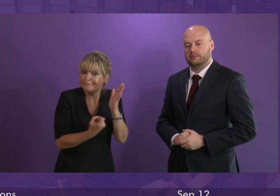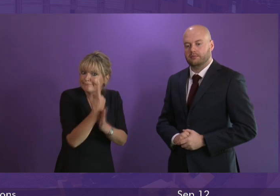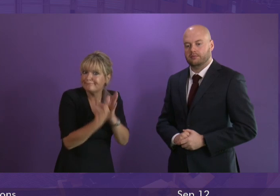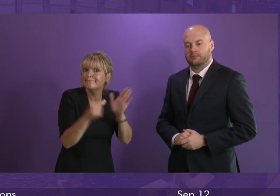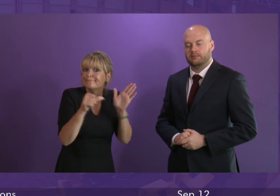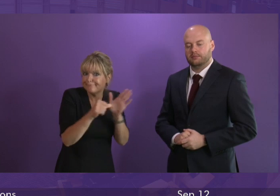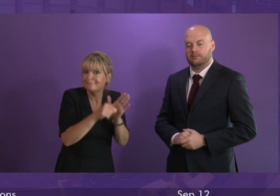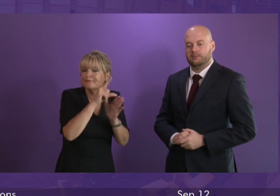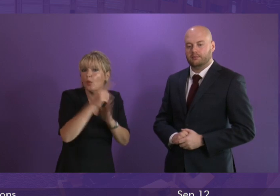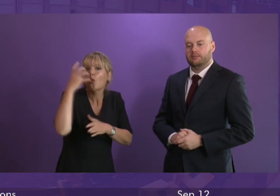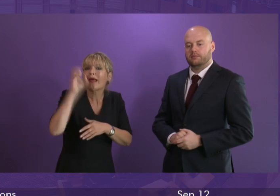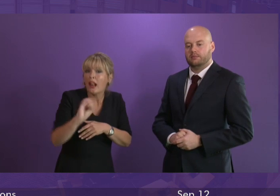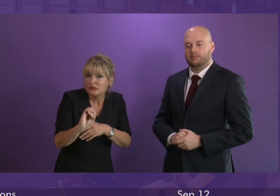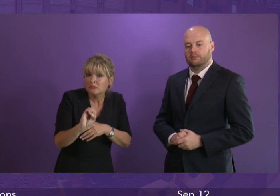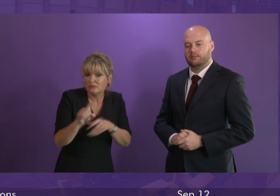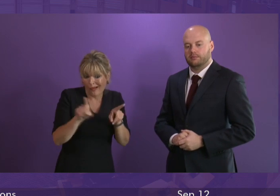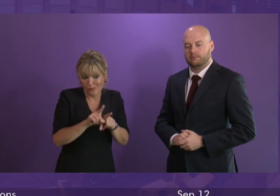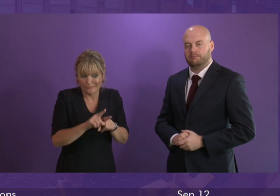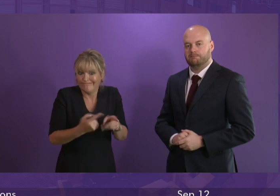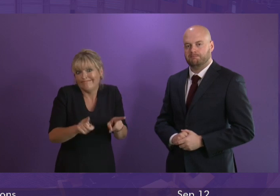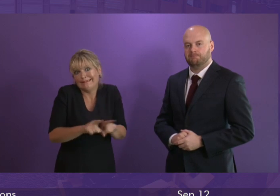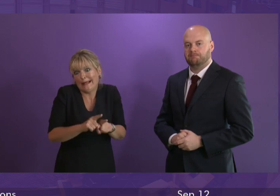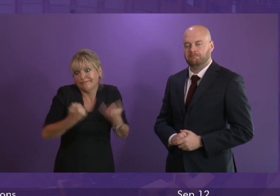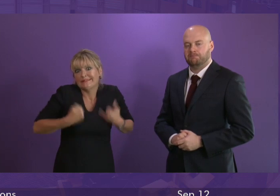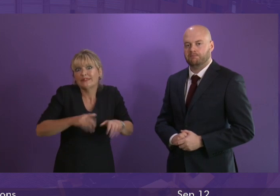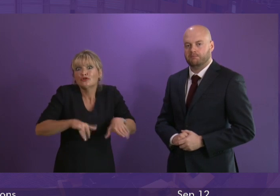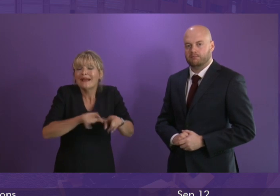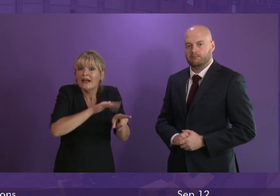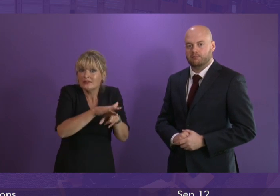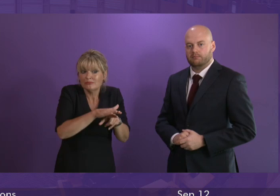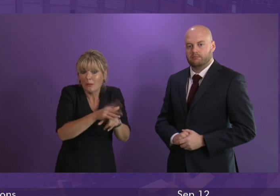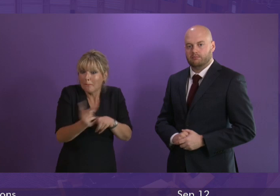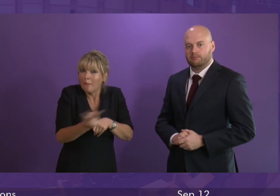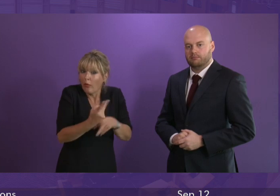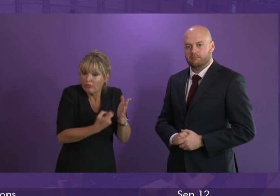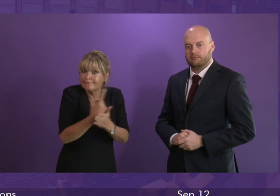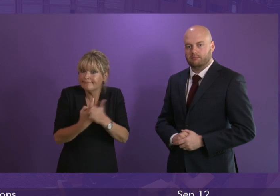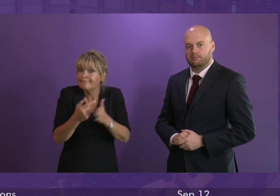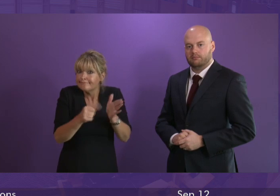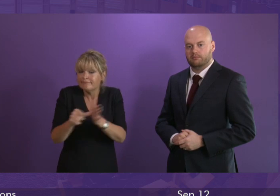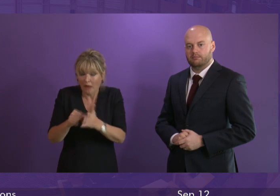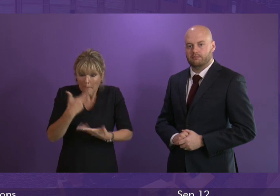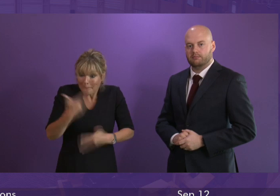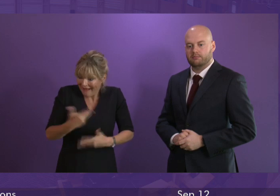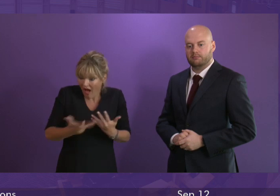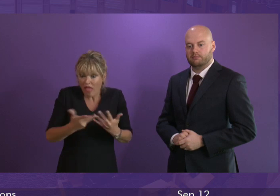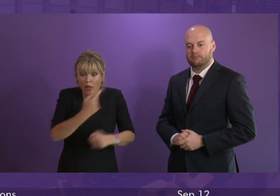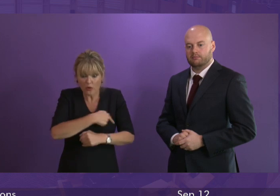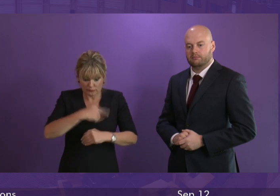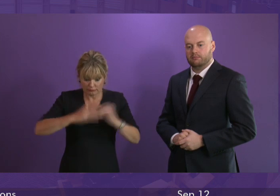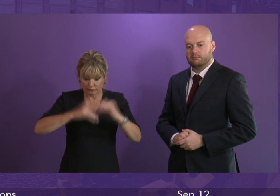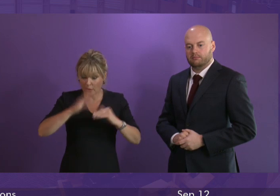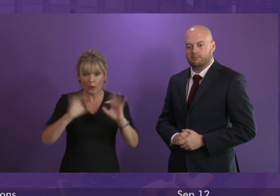clearly problems now with the Sick Kids Hospital. There have been other hospitals built without those